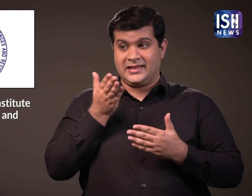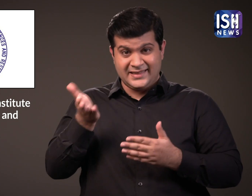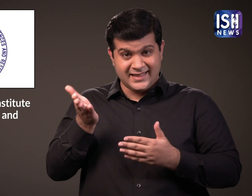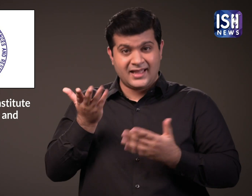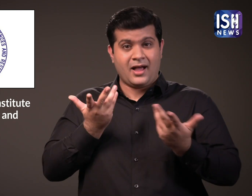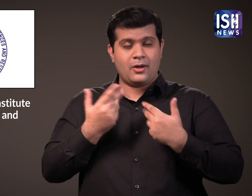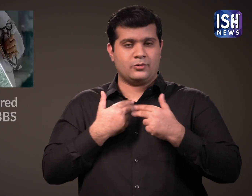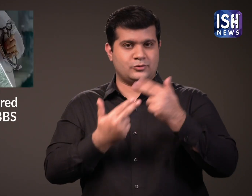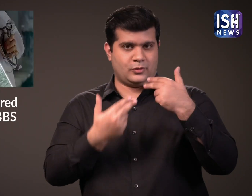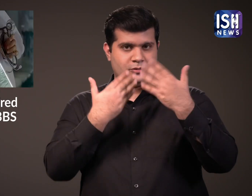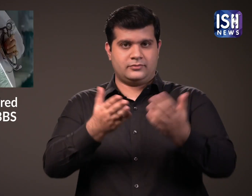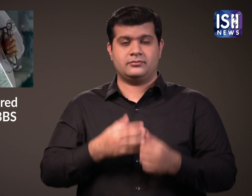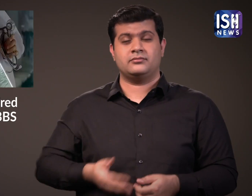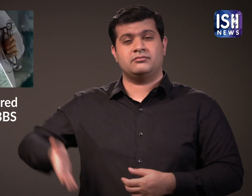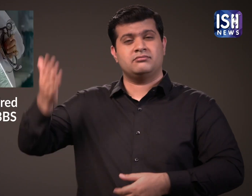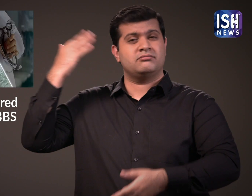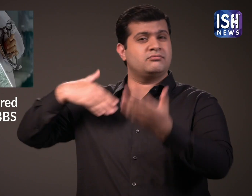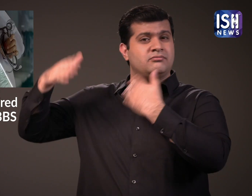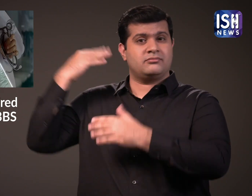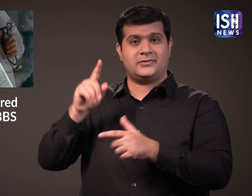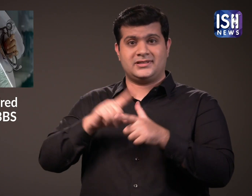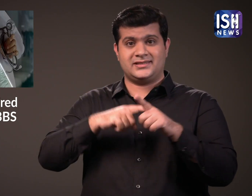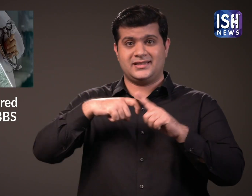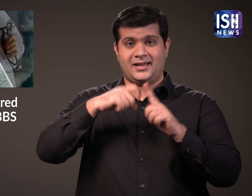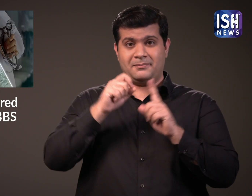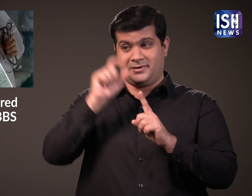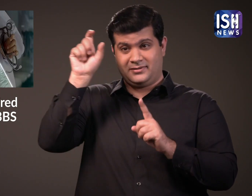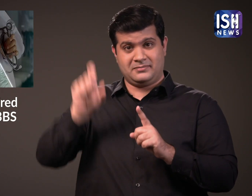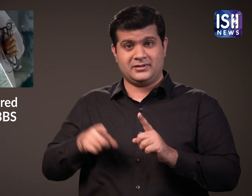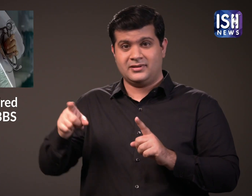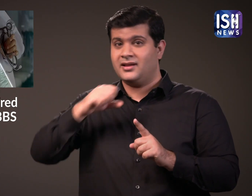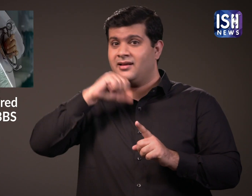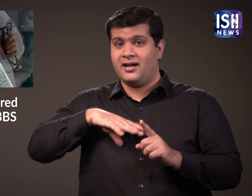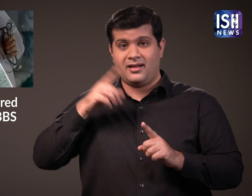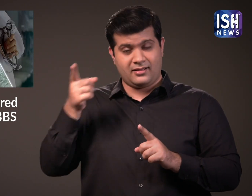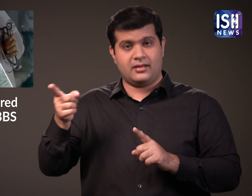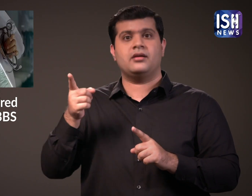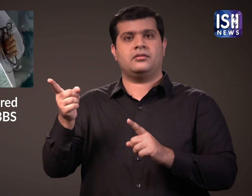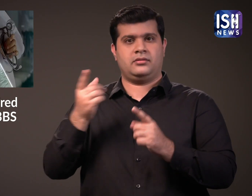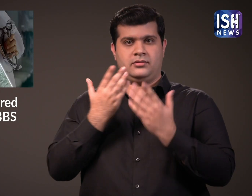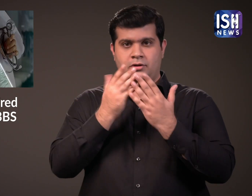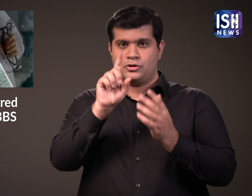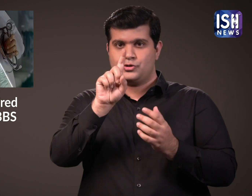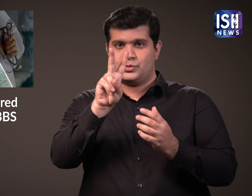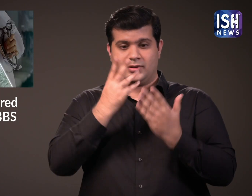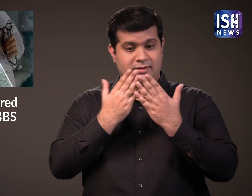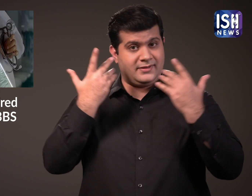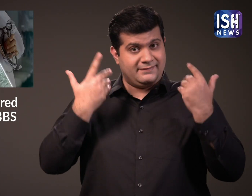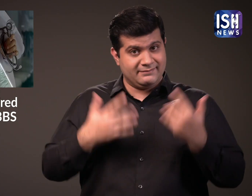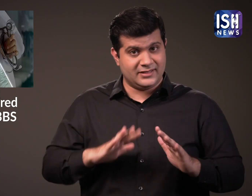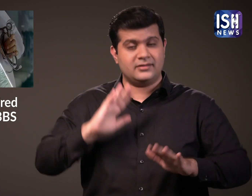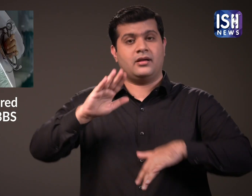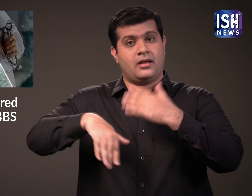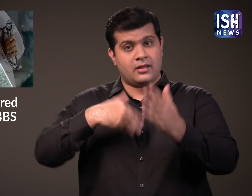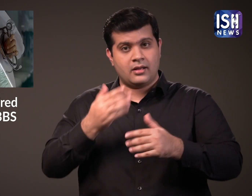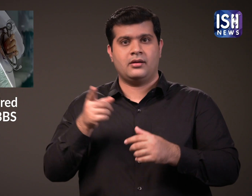Let me tell you his story. When Pradhan completed his 12th, he appeared for the medical entrance but he failed,